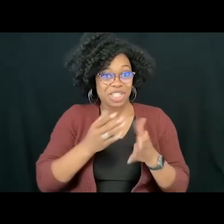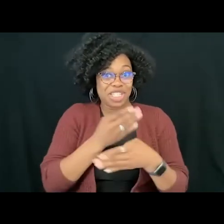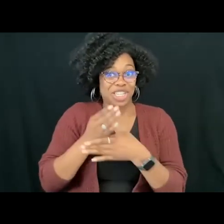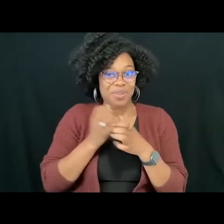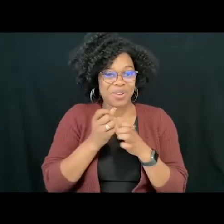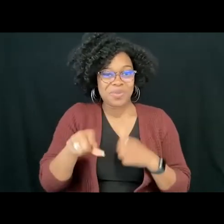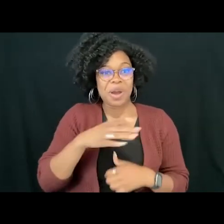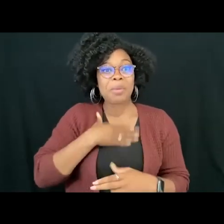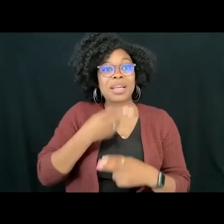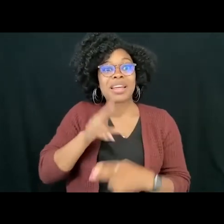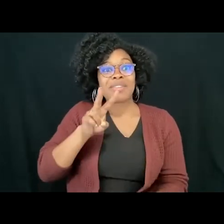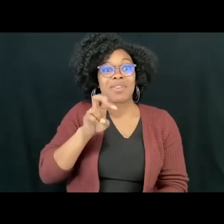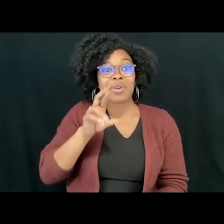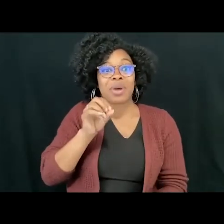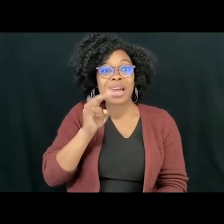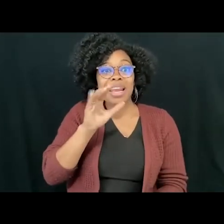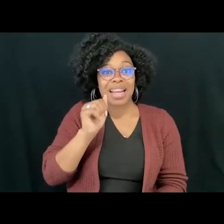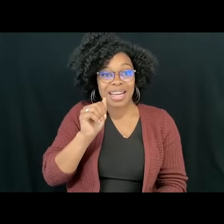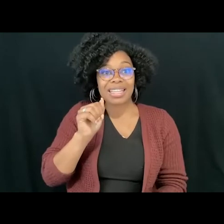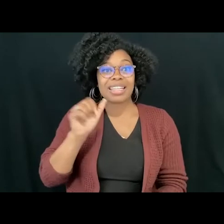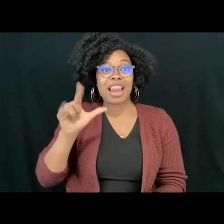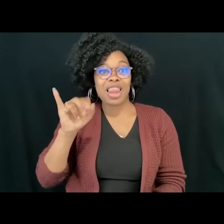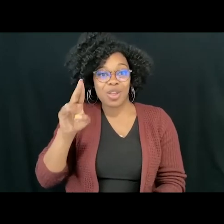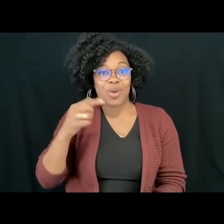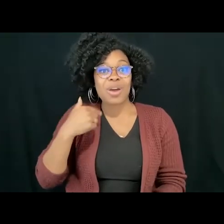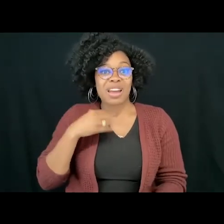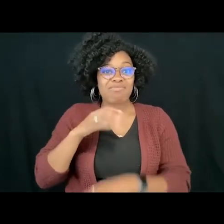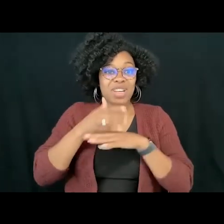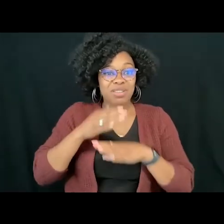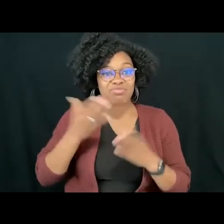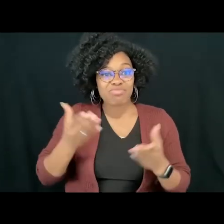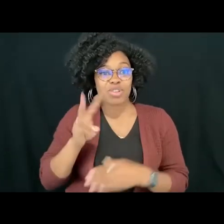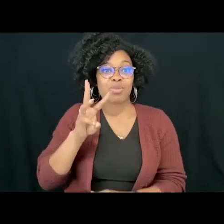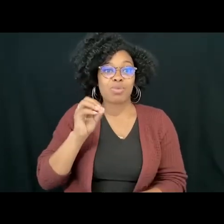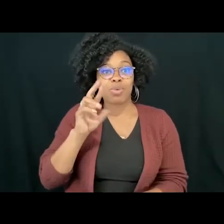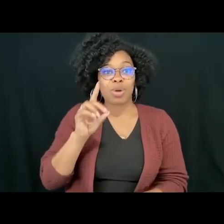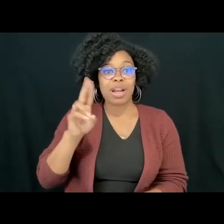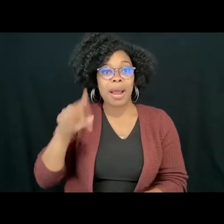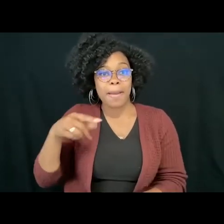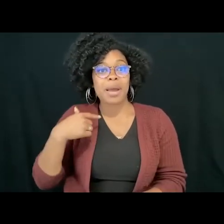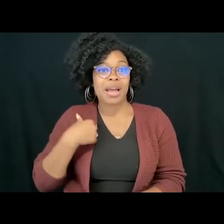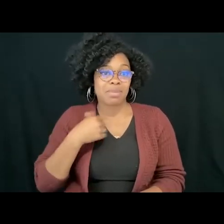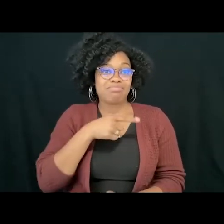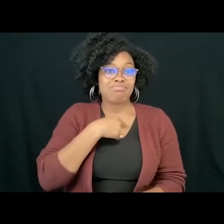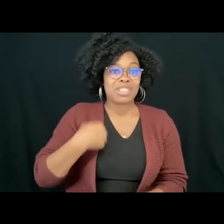and general coordinator of Word Up Community Bookshop, Iberia Comunadaria. I'm a Chinese-Philippinex person wearing glasses